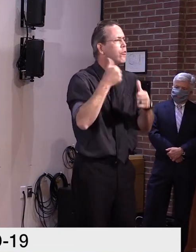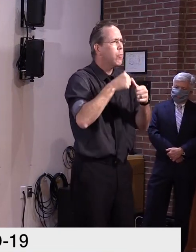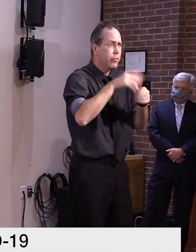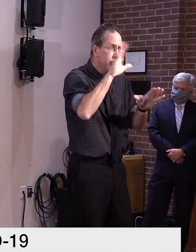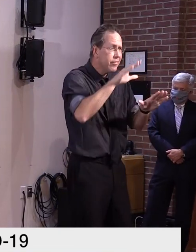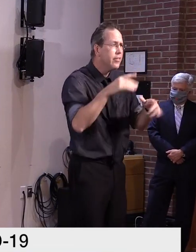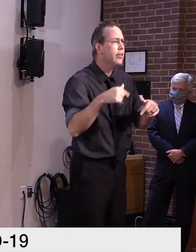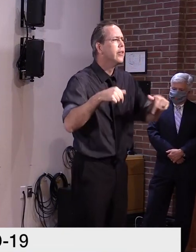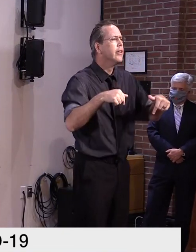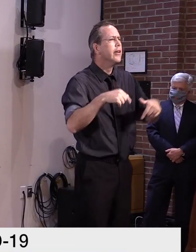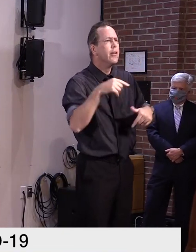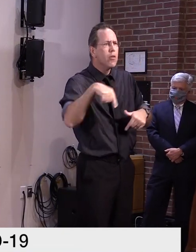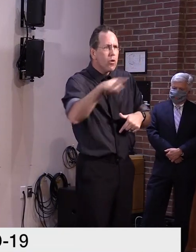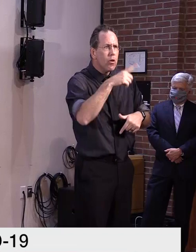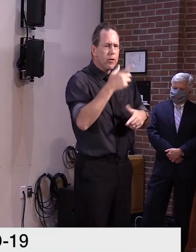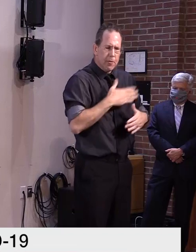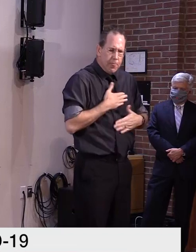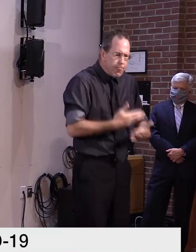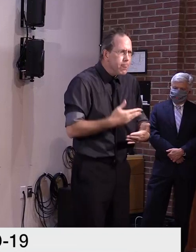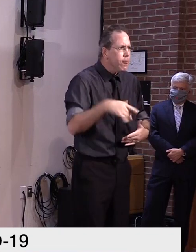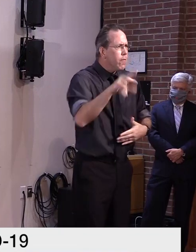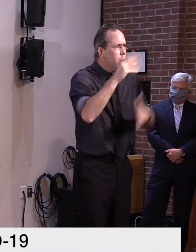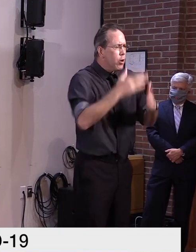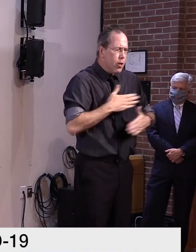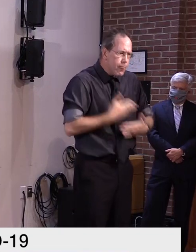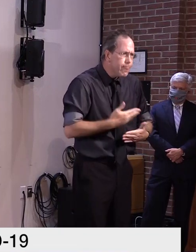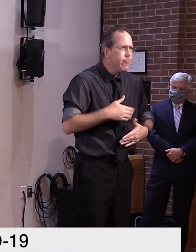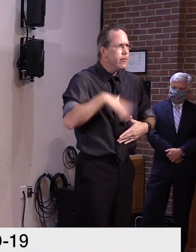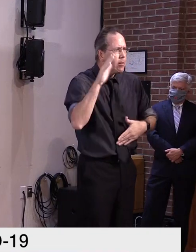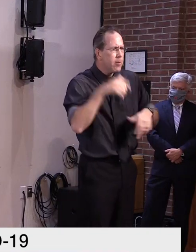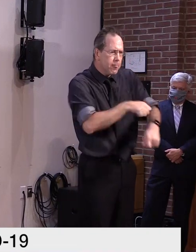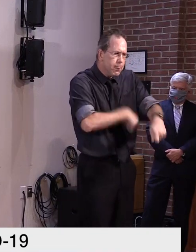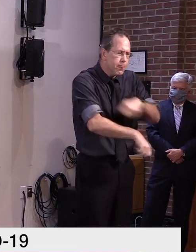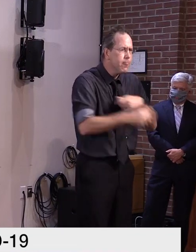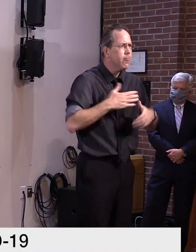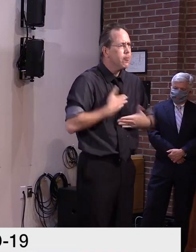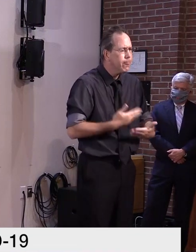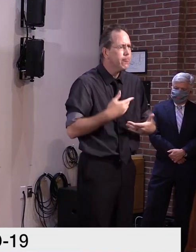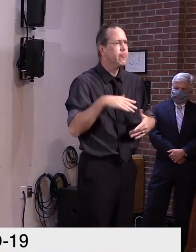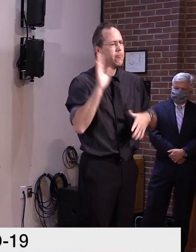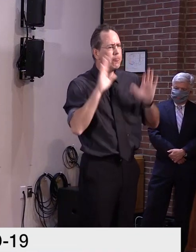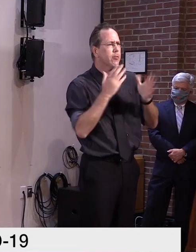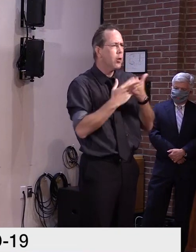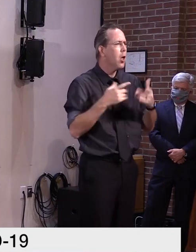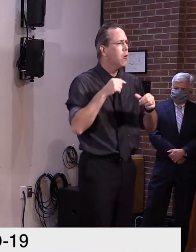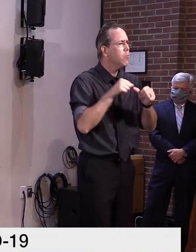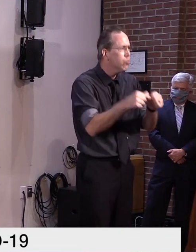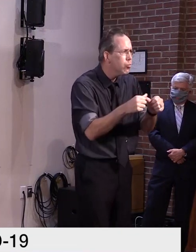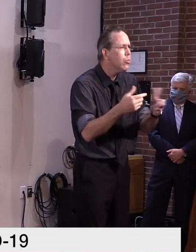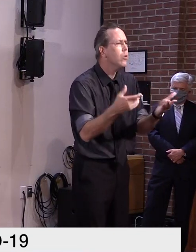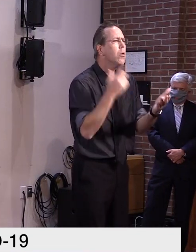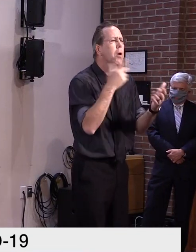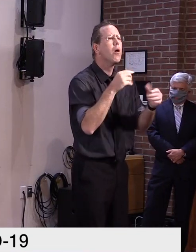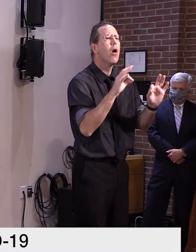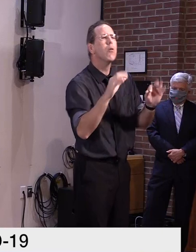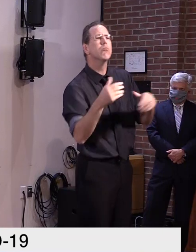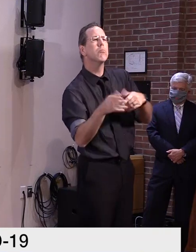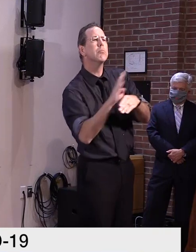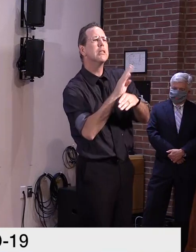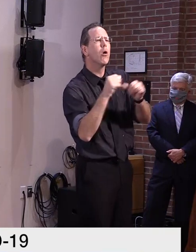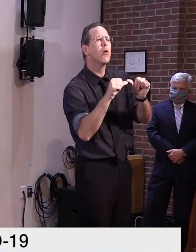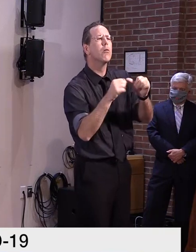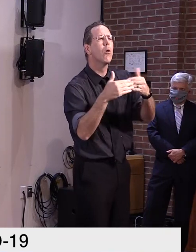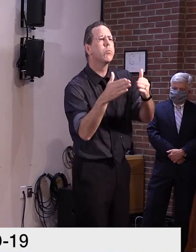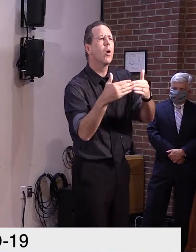you, we've been able to methodically open up the economy since late April, with most sectors open today in some